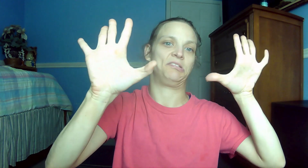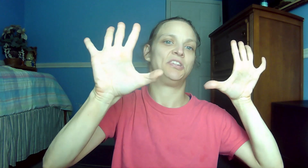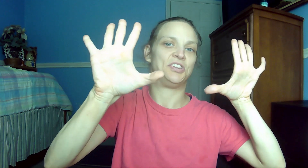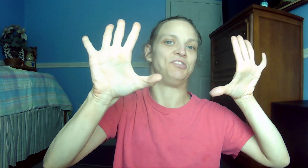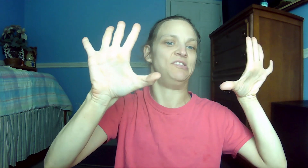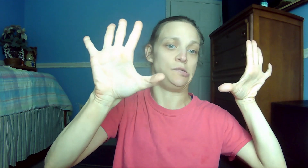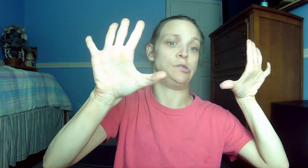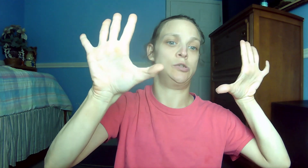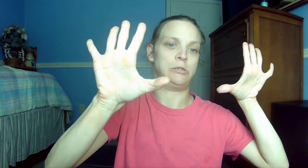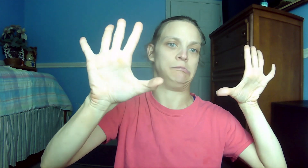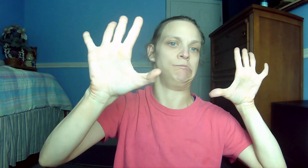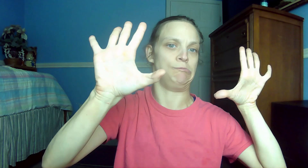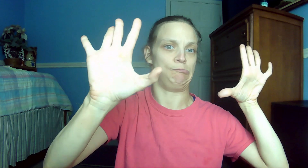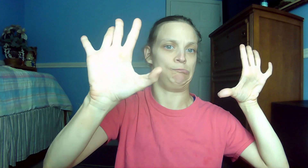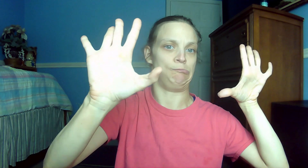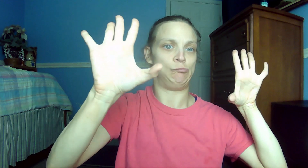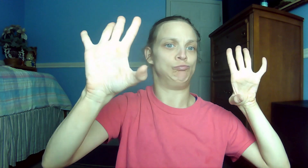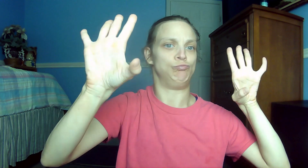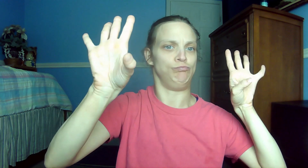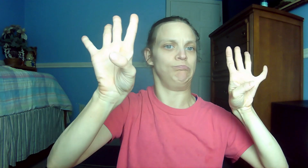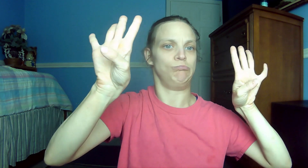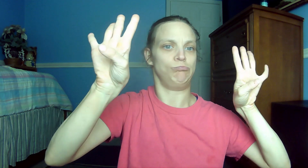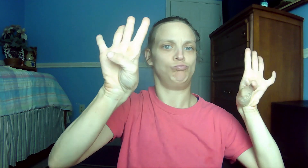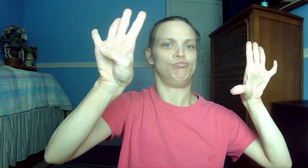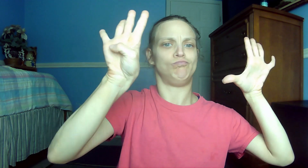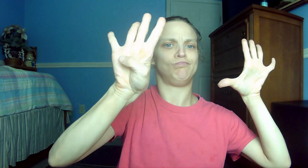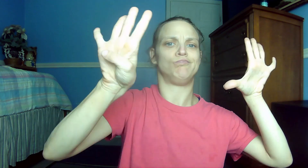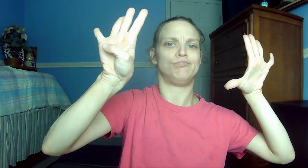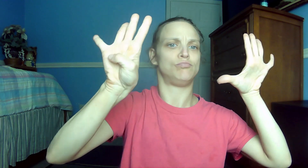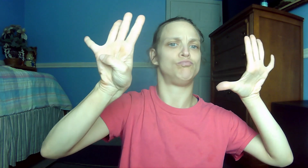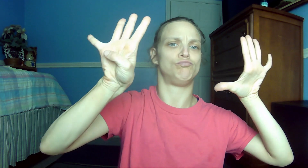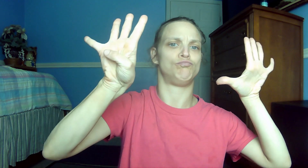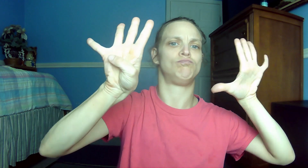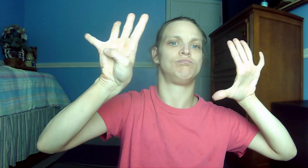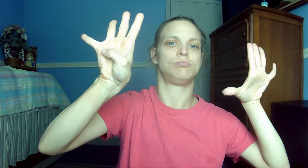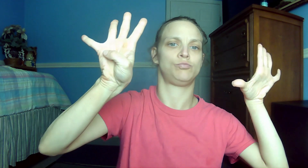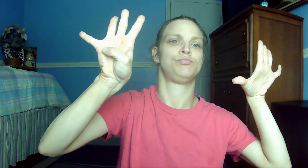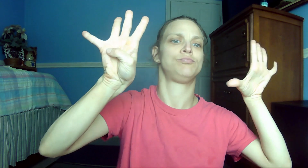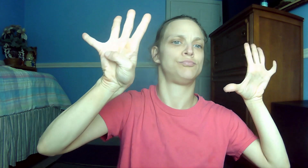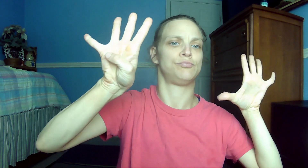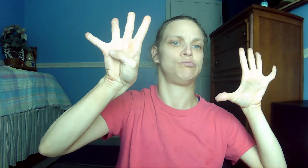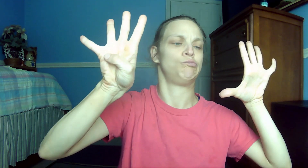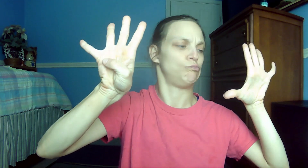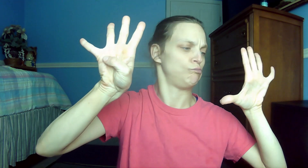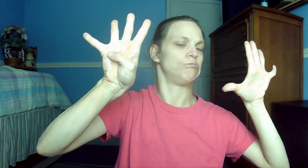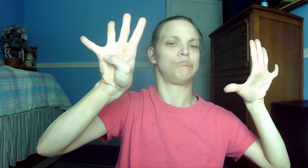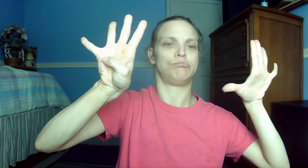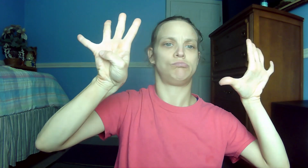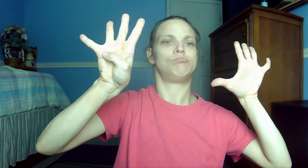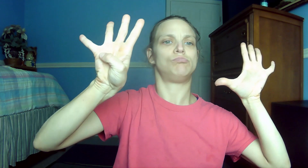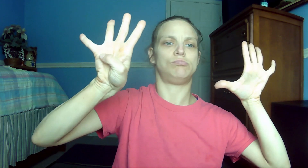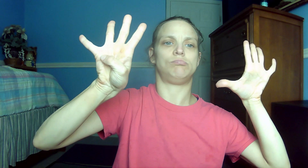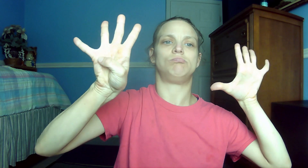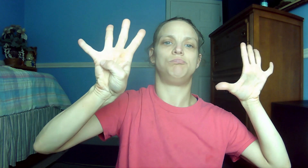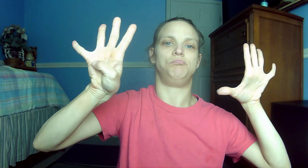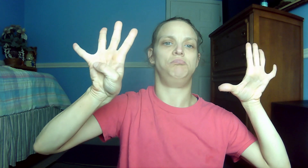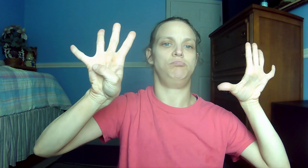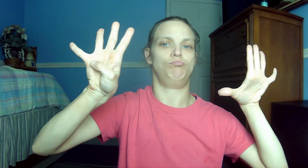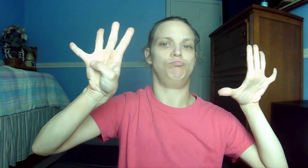his mercy. 91. Titus 2.13 While we wait for the blessed hope, the appearing of the glory of our